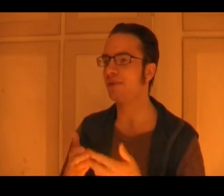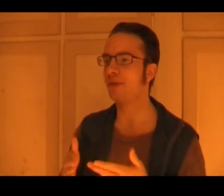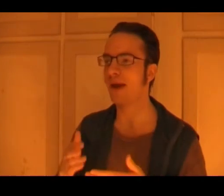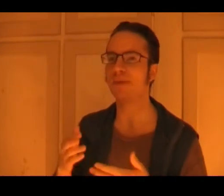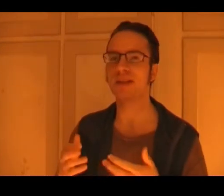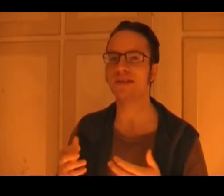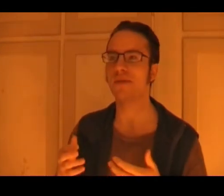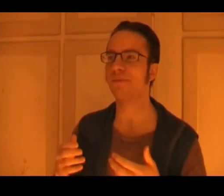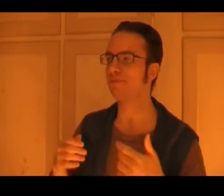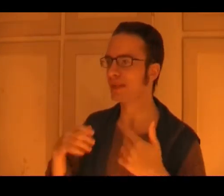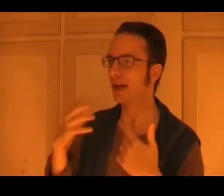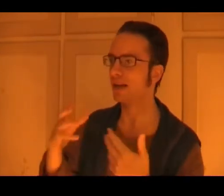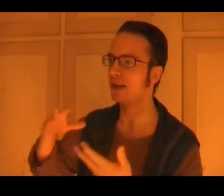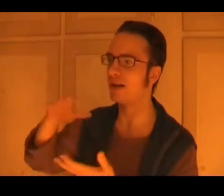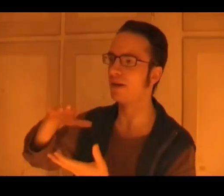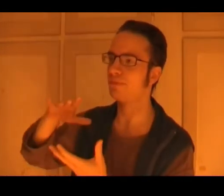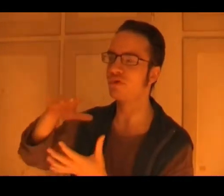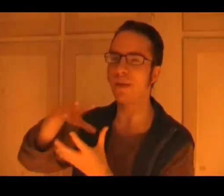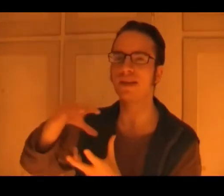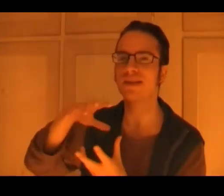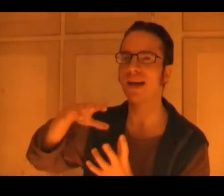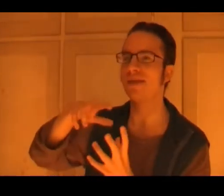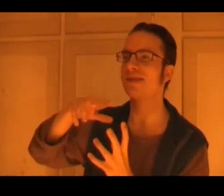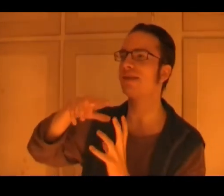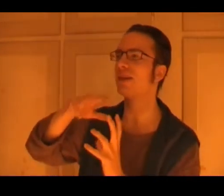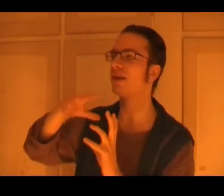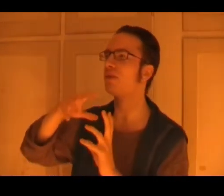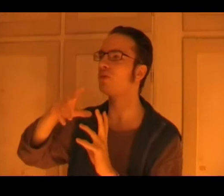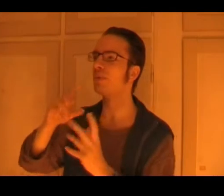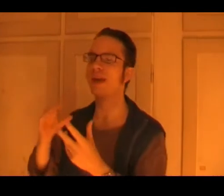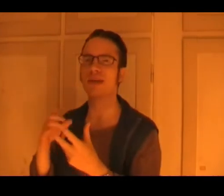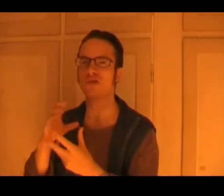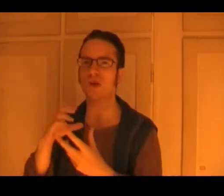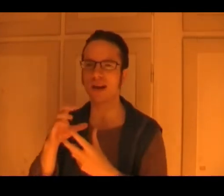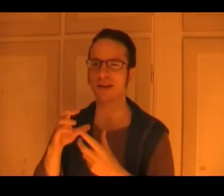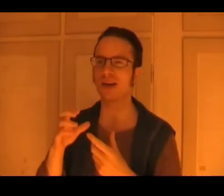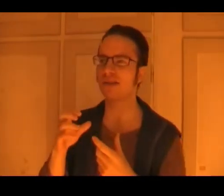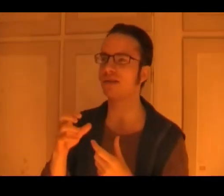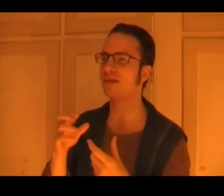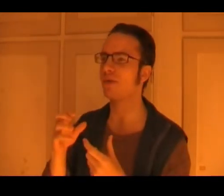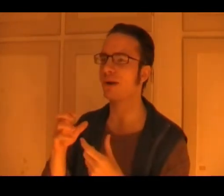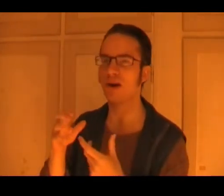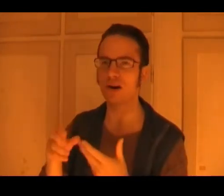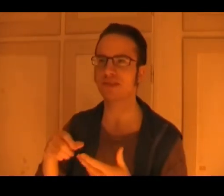family and stuff get trapped inside this little room, they try to get onto one of the arcs,